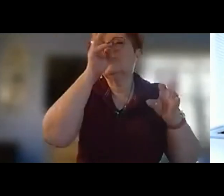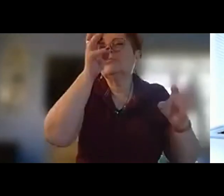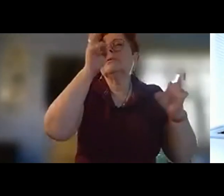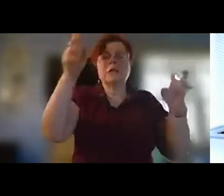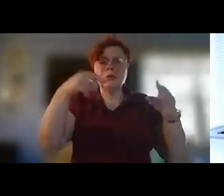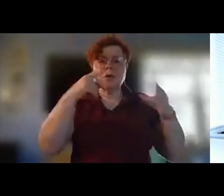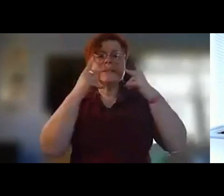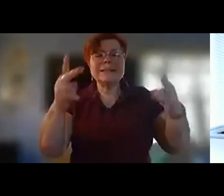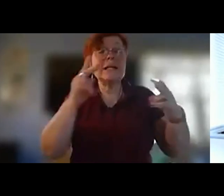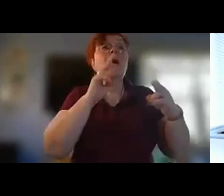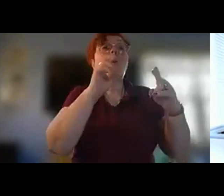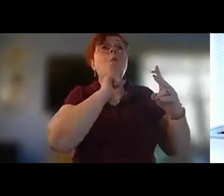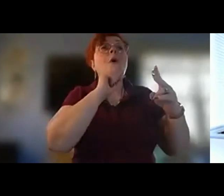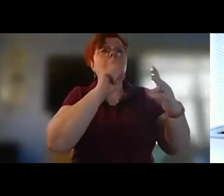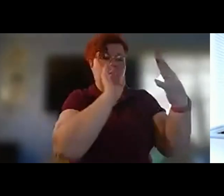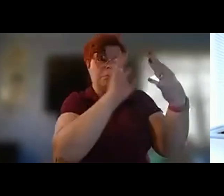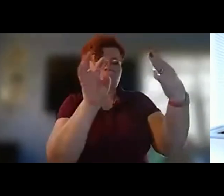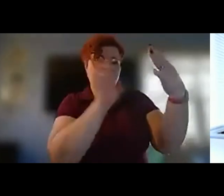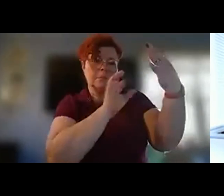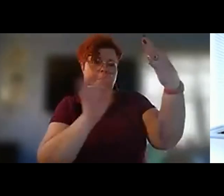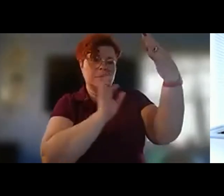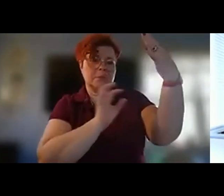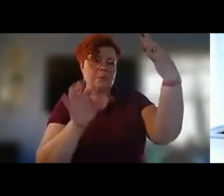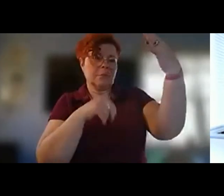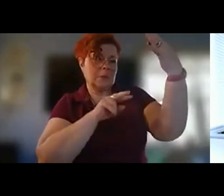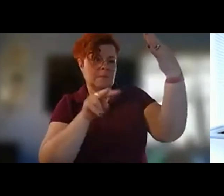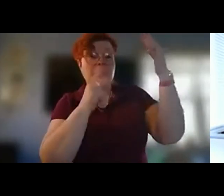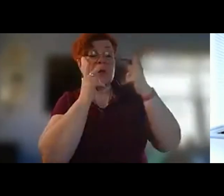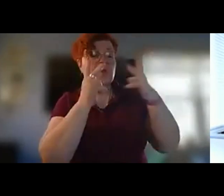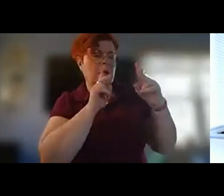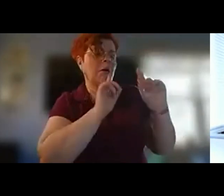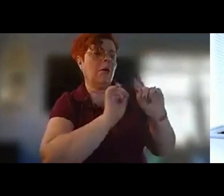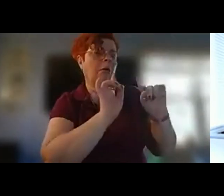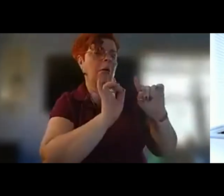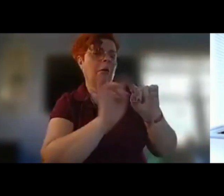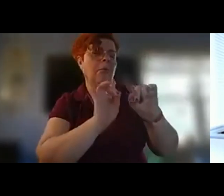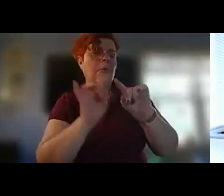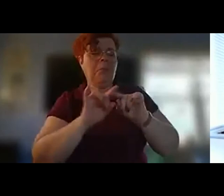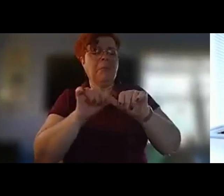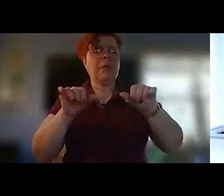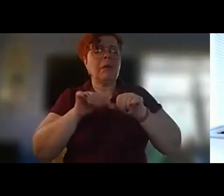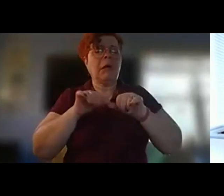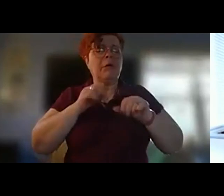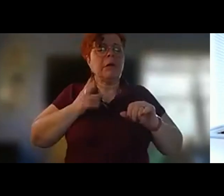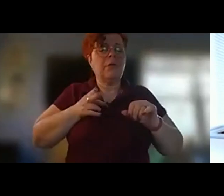rocks and in each one you're seeing part of this region's history it's called stones a history